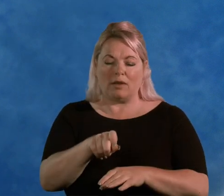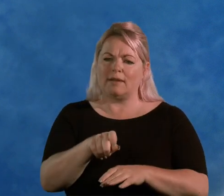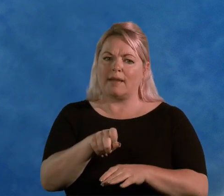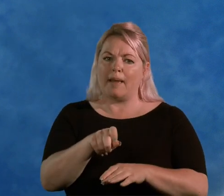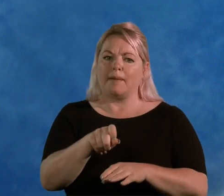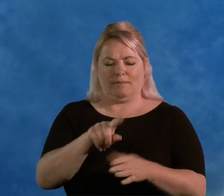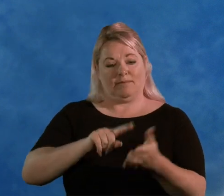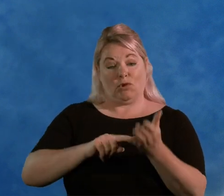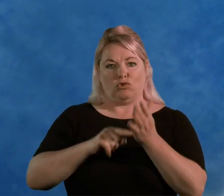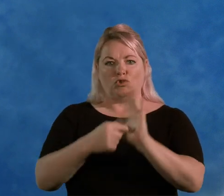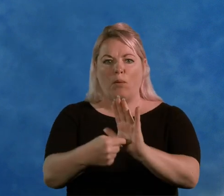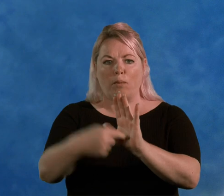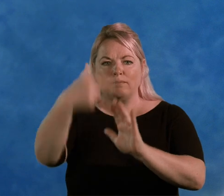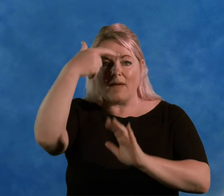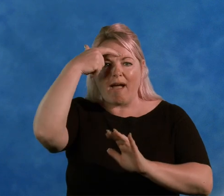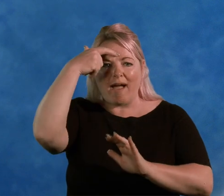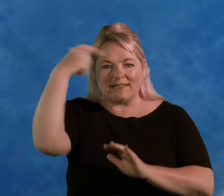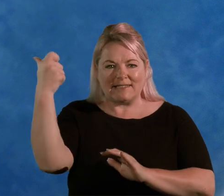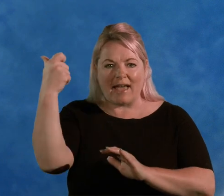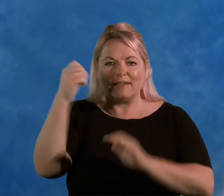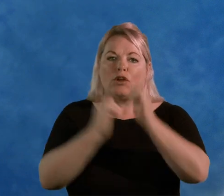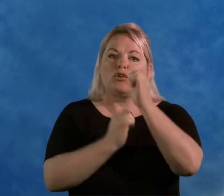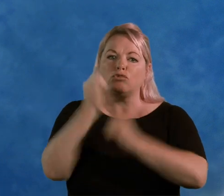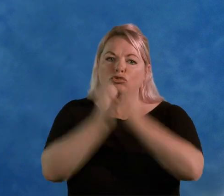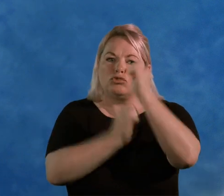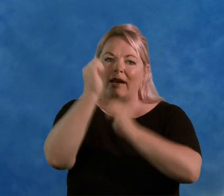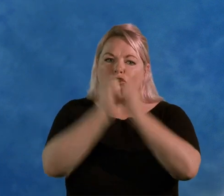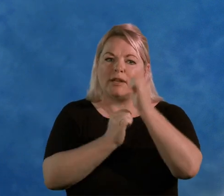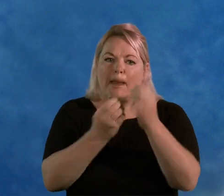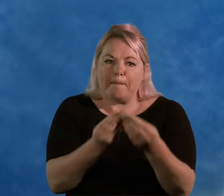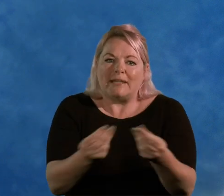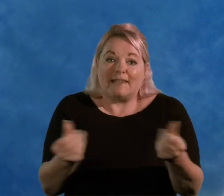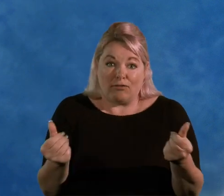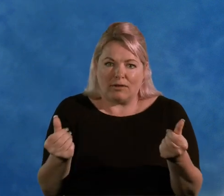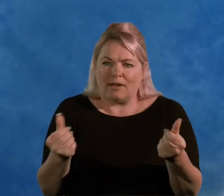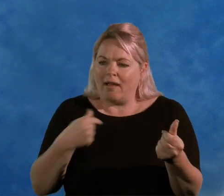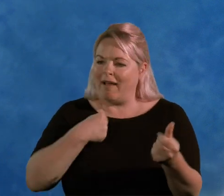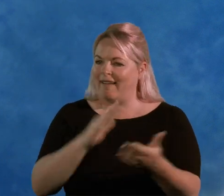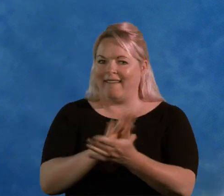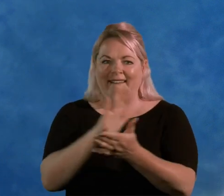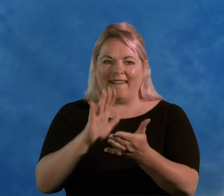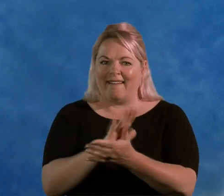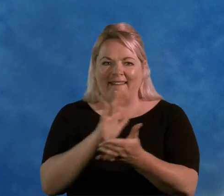demonstrated an understanding of construction and materials. And I was so happy because